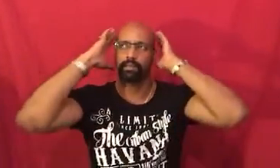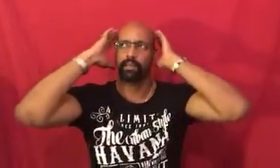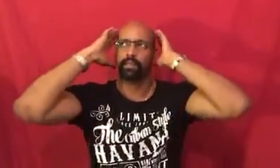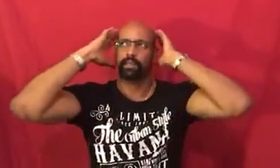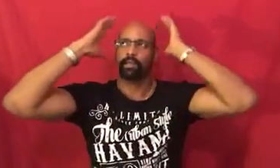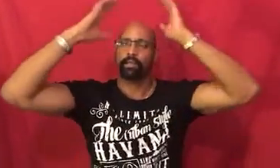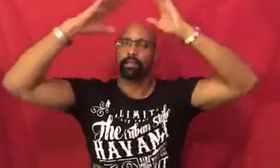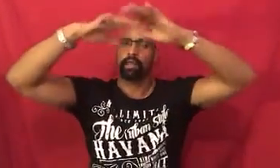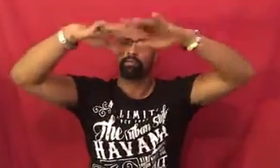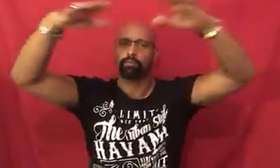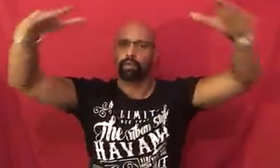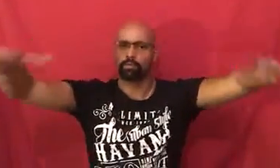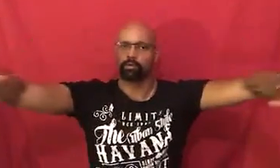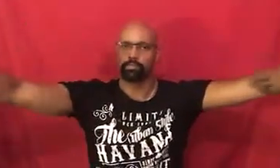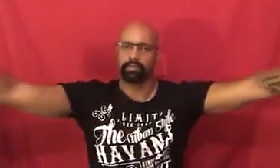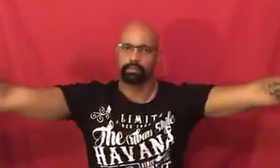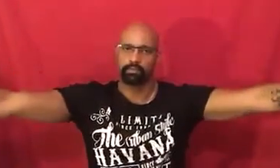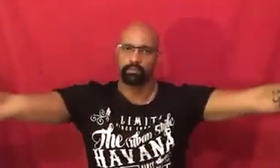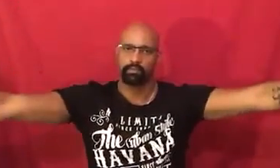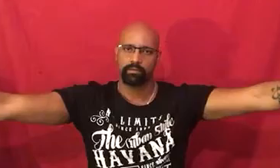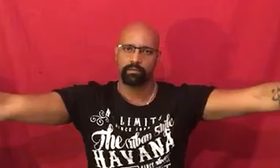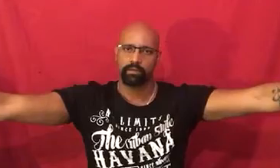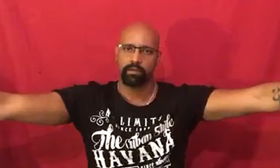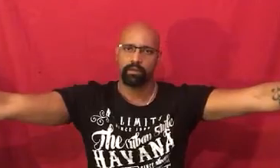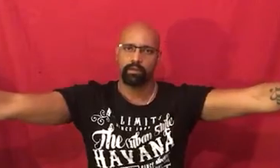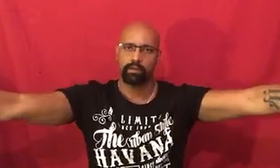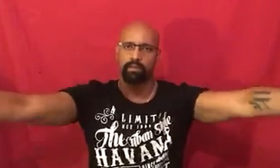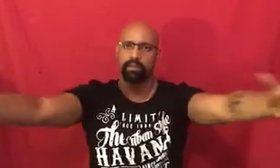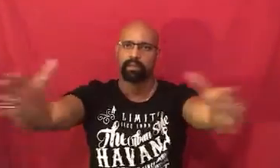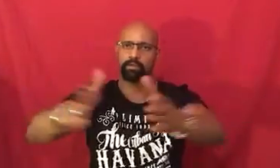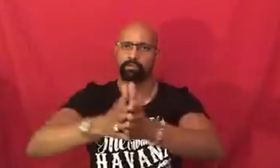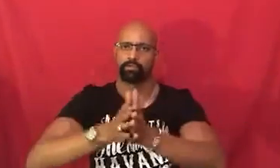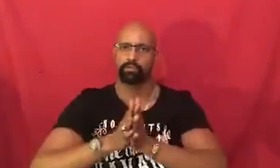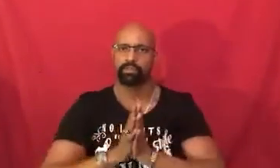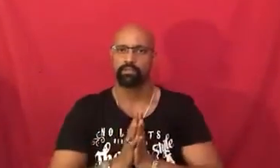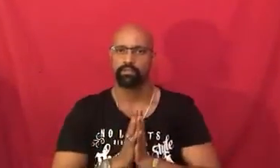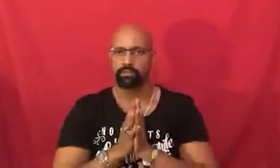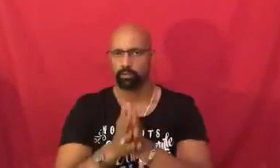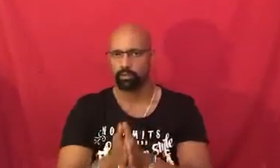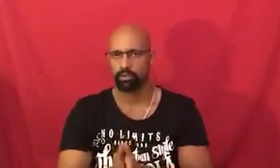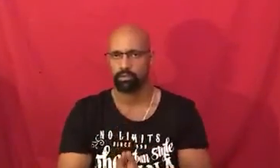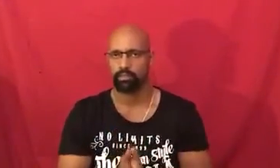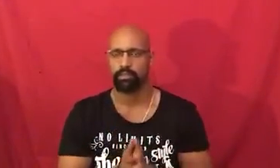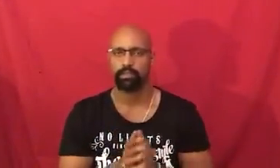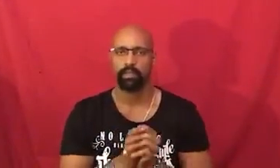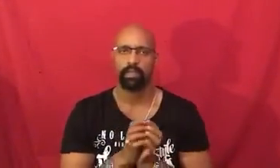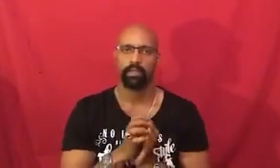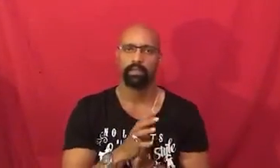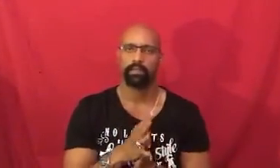have a meta perspective that allows you to see things more clearly and